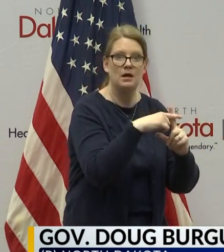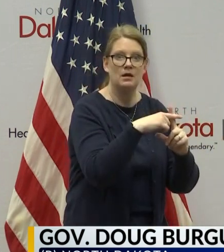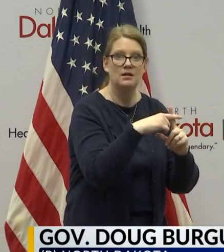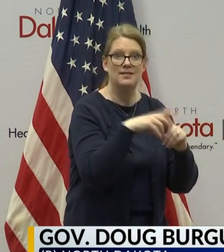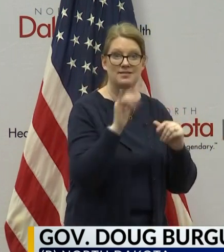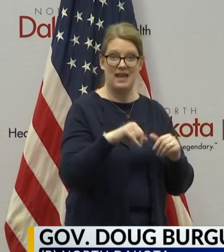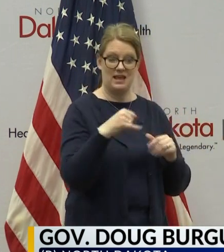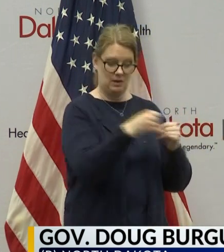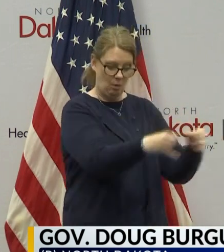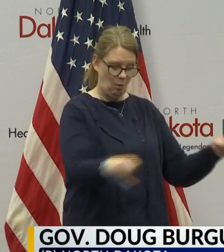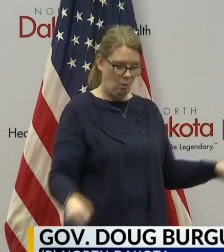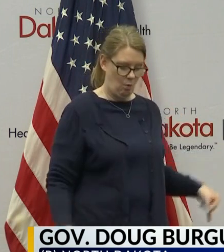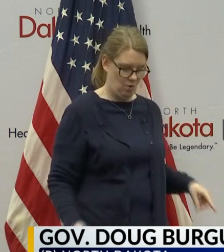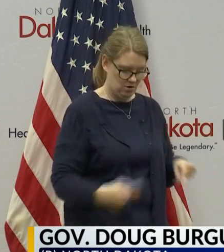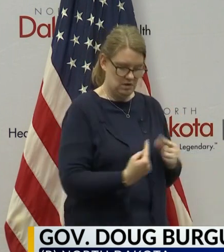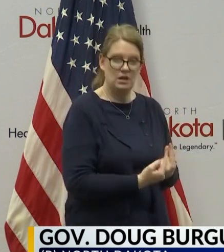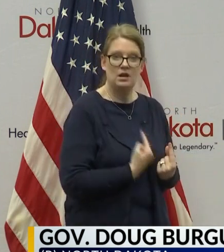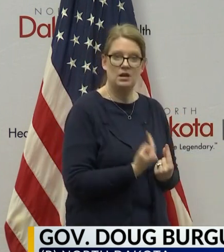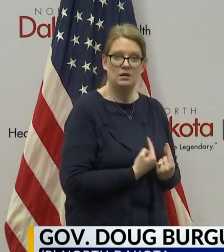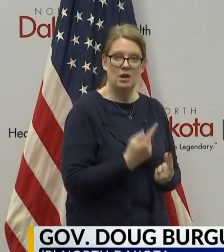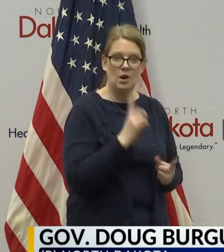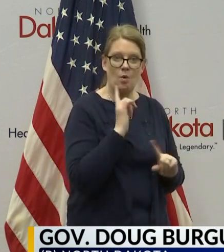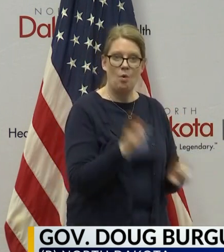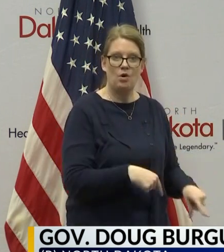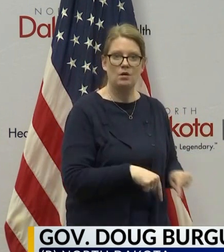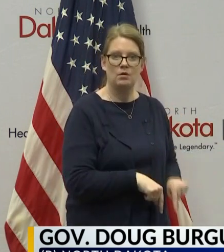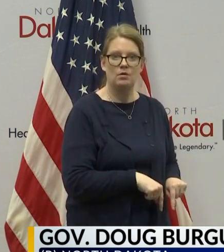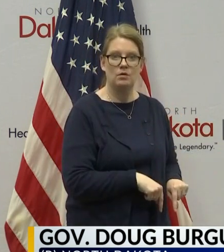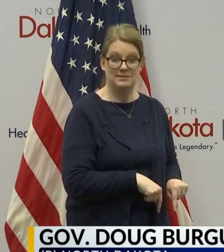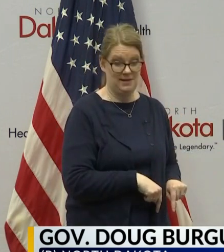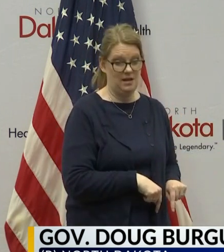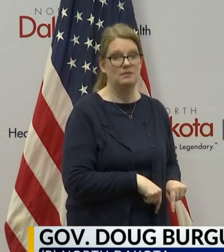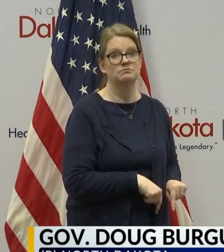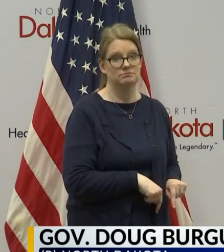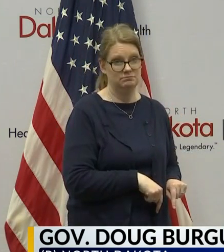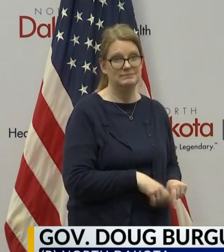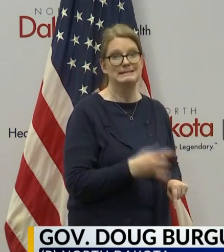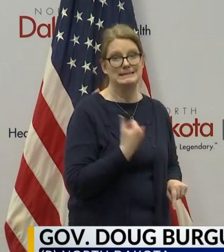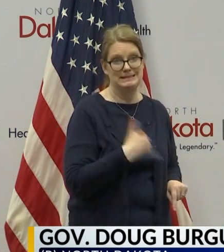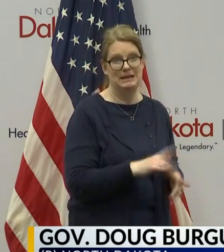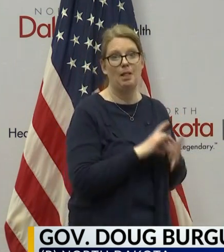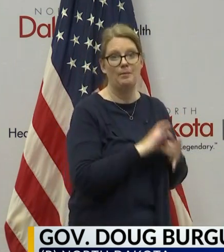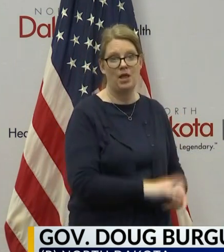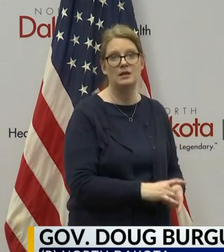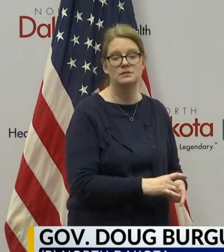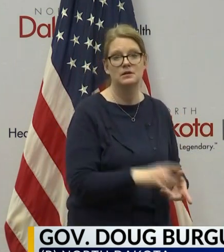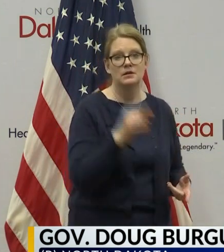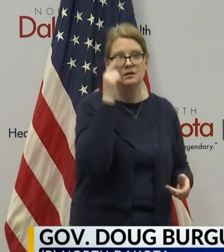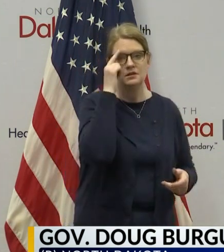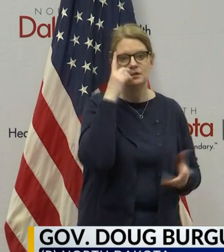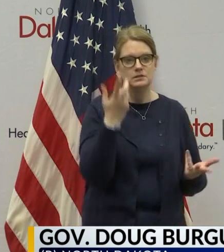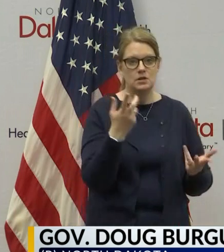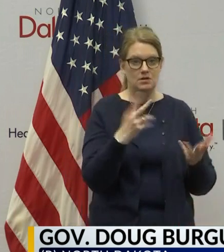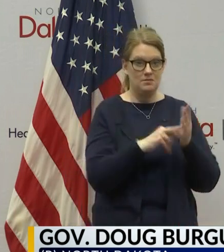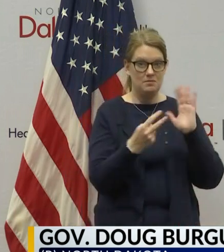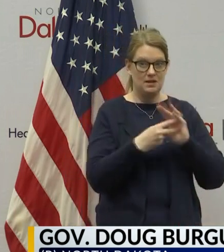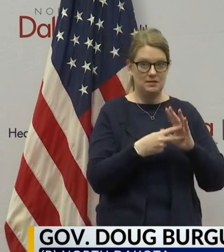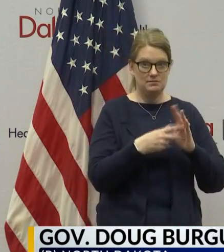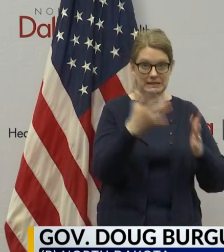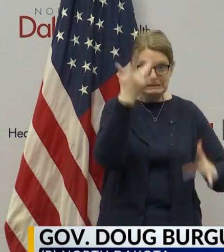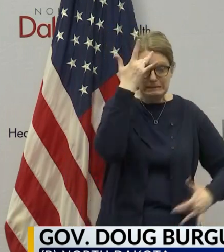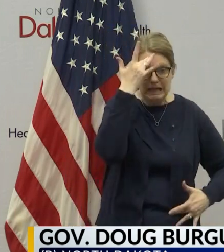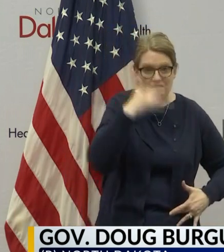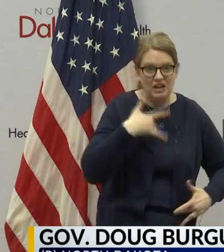that we just announced still applies to them because this is probably where we've had some issues, where people are asymptomatic, meaning showing no symptoms,